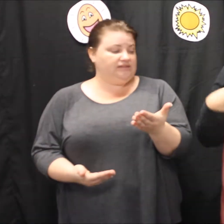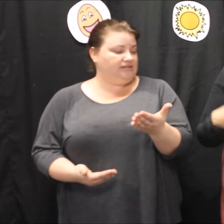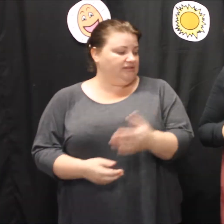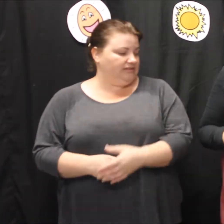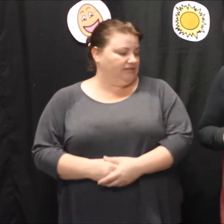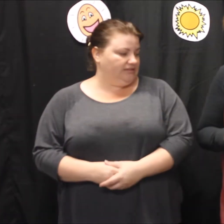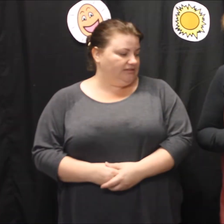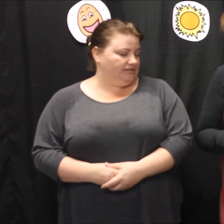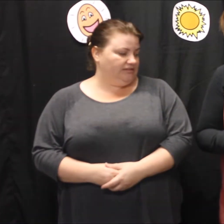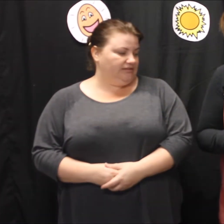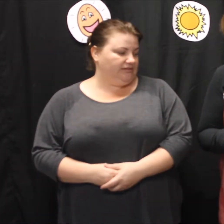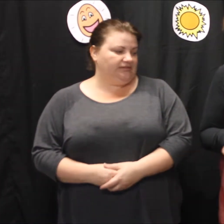In descriptions,